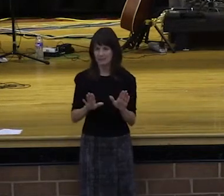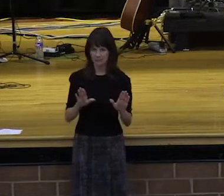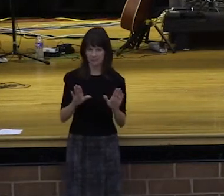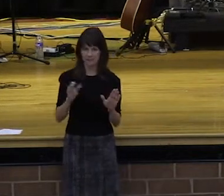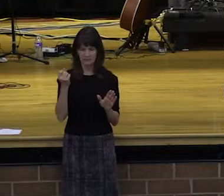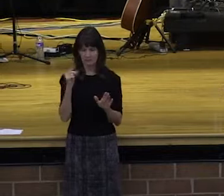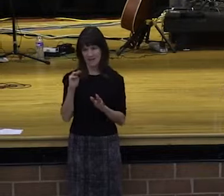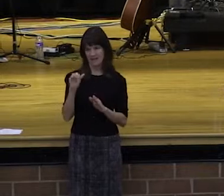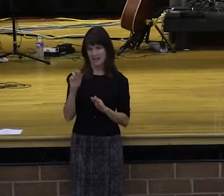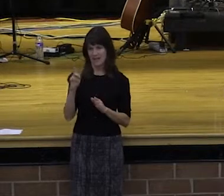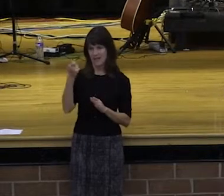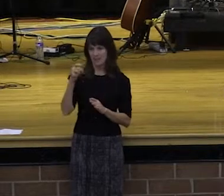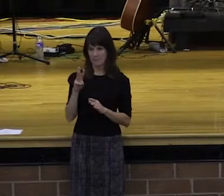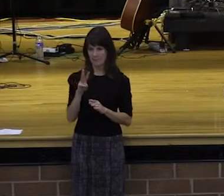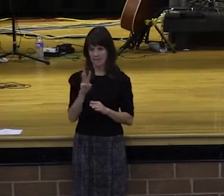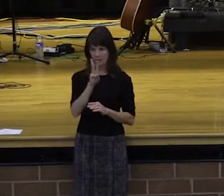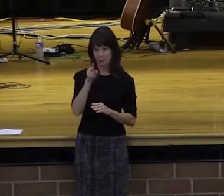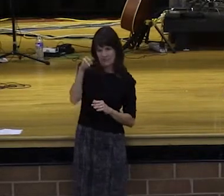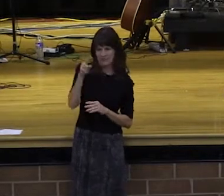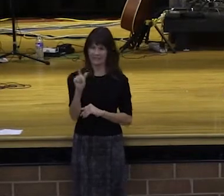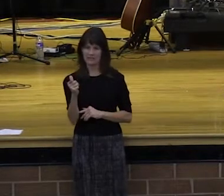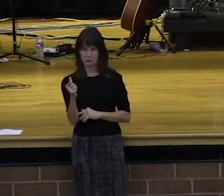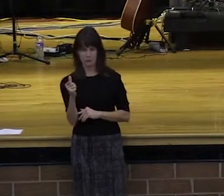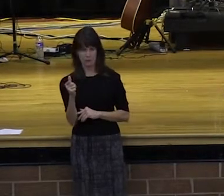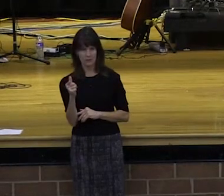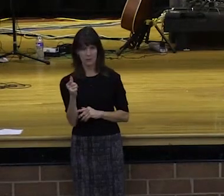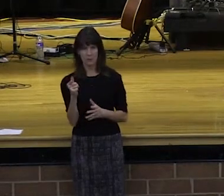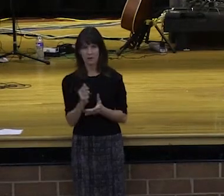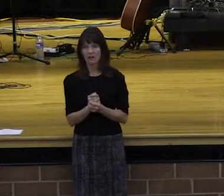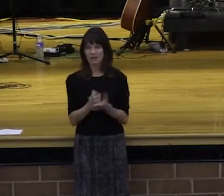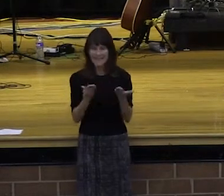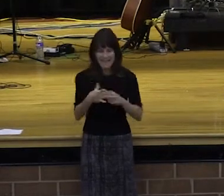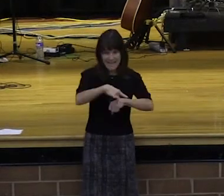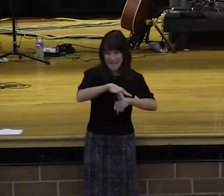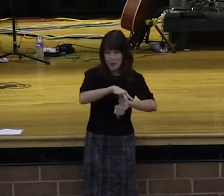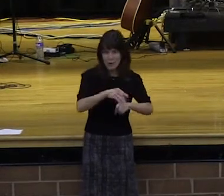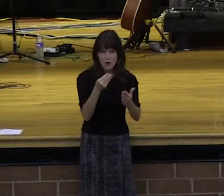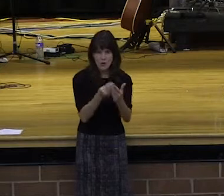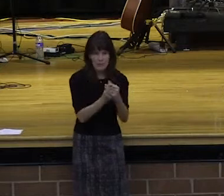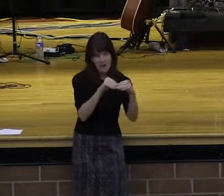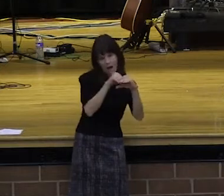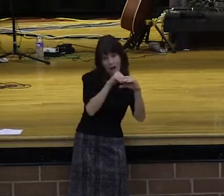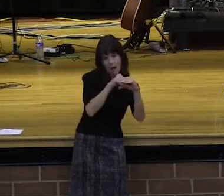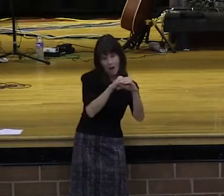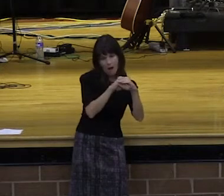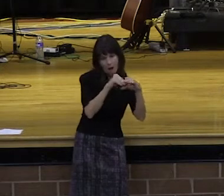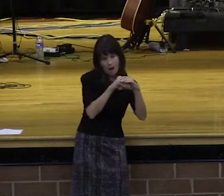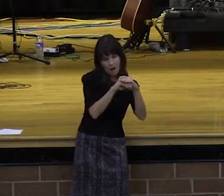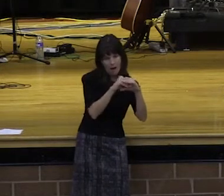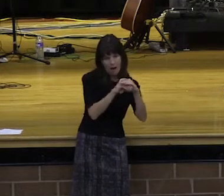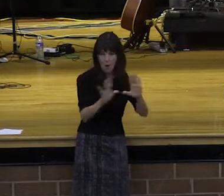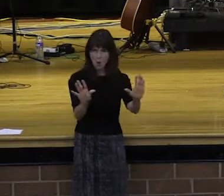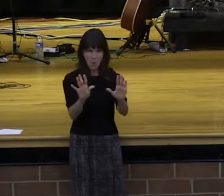Listen to this. For where your treasure is, there is your heart also. But I want us to jump just one or two verses to verse